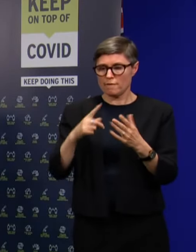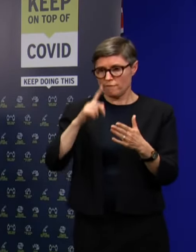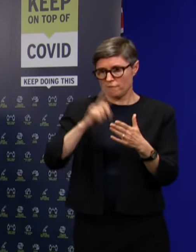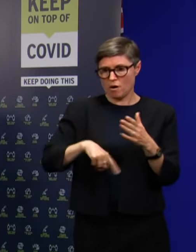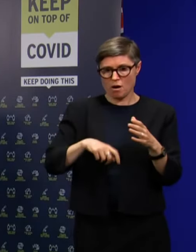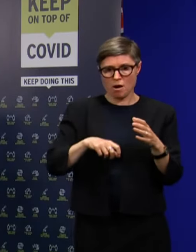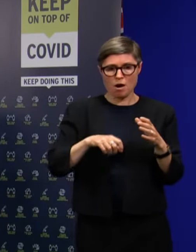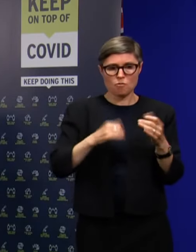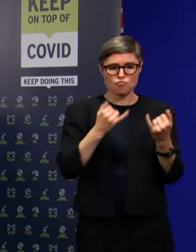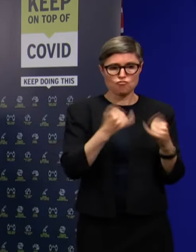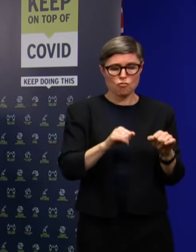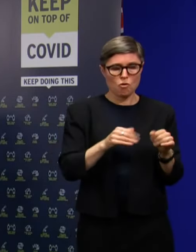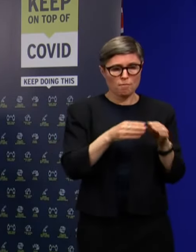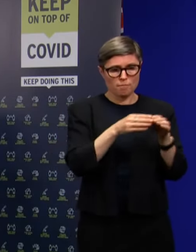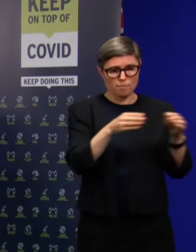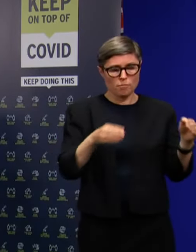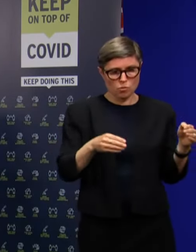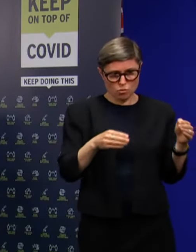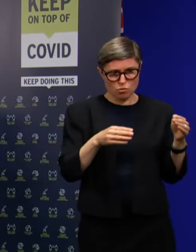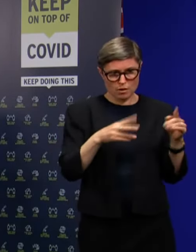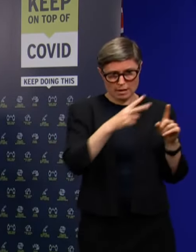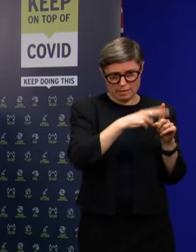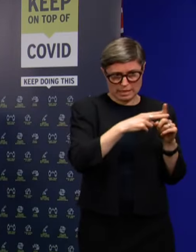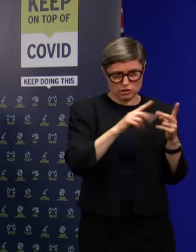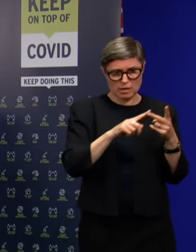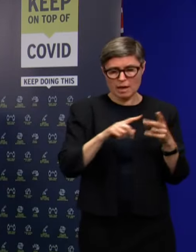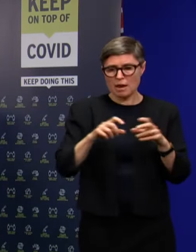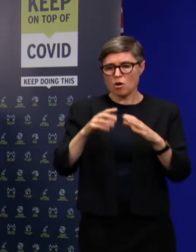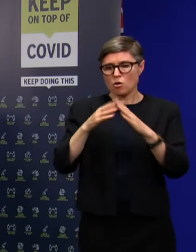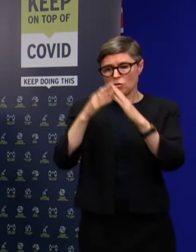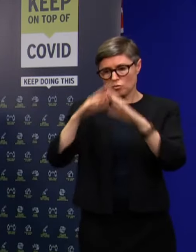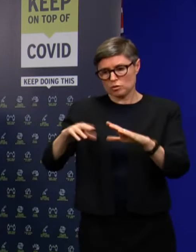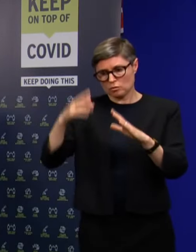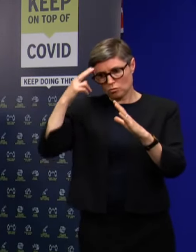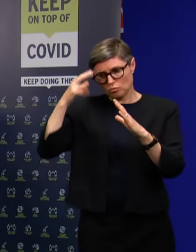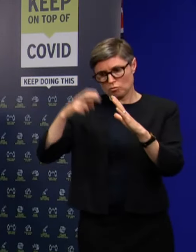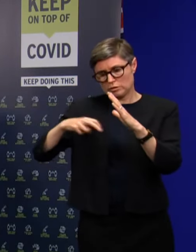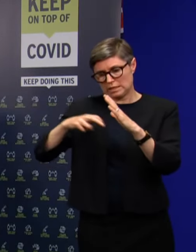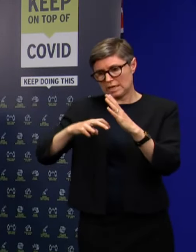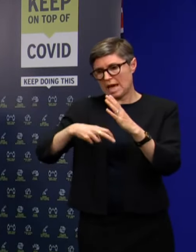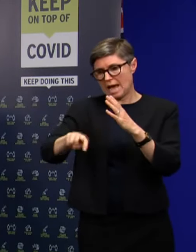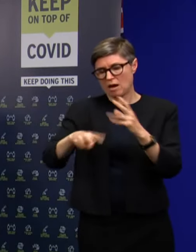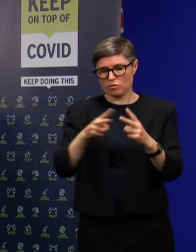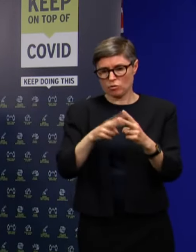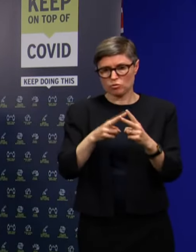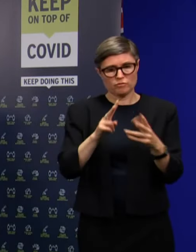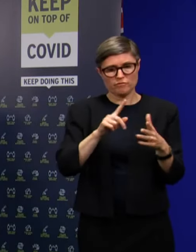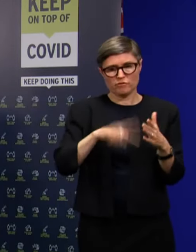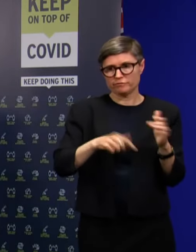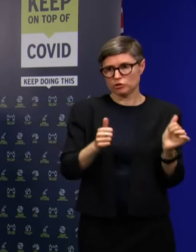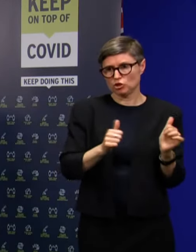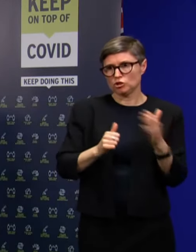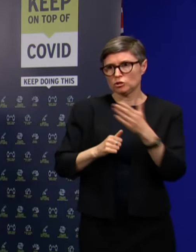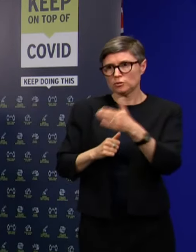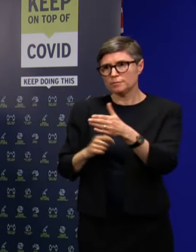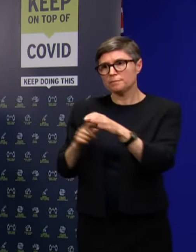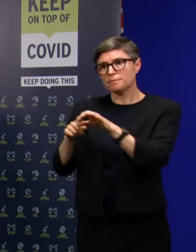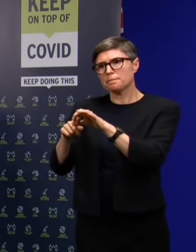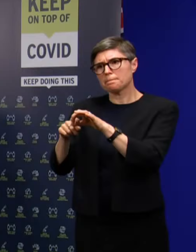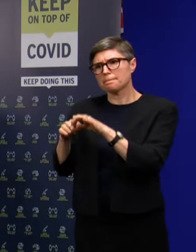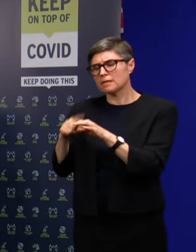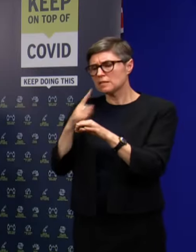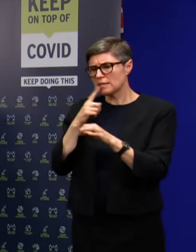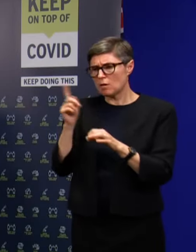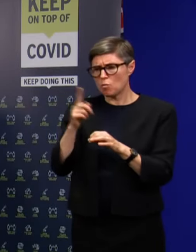breaching the border requirements and also breaching quarantine. And what level of security is he under now? think you said with the travel or